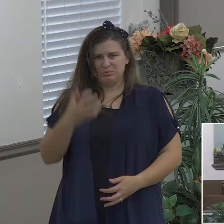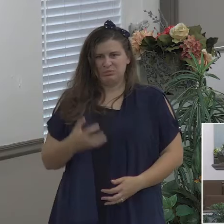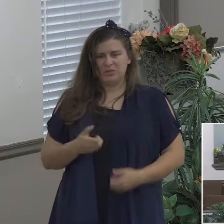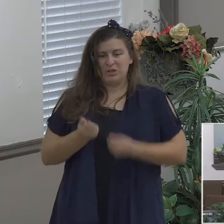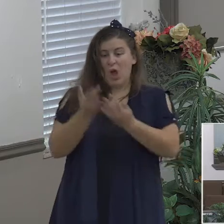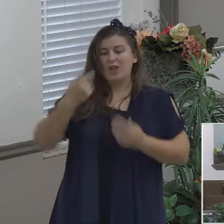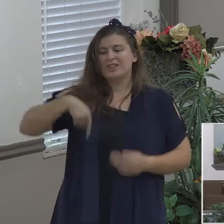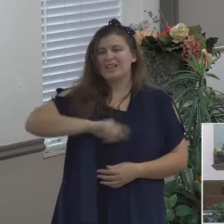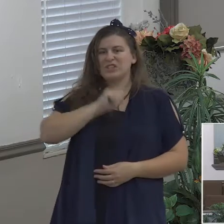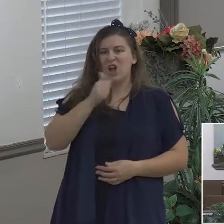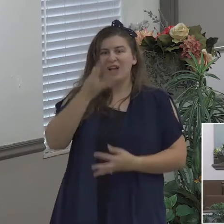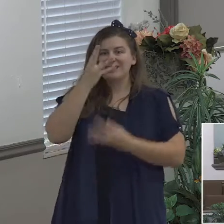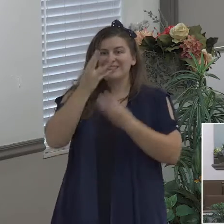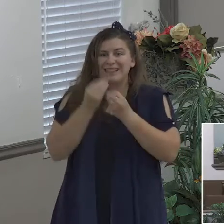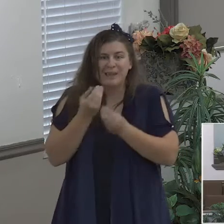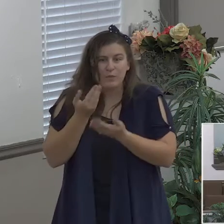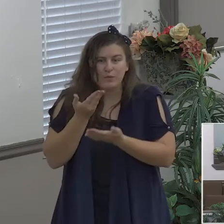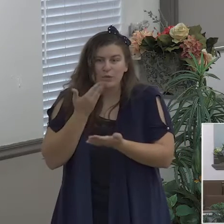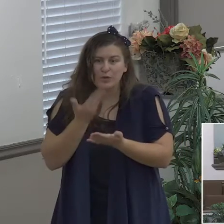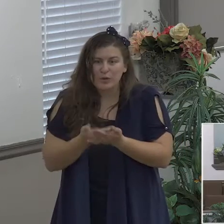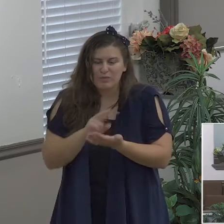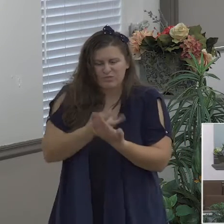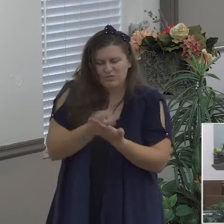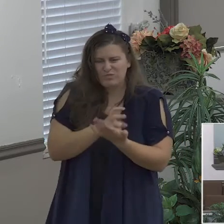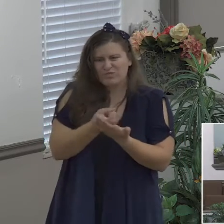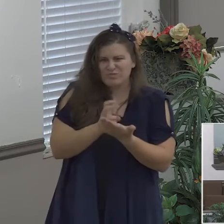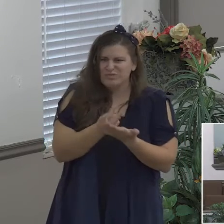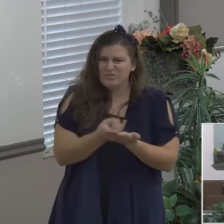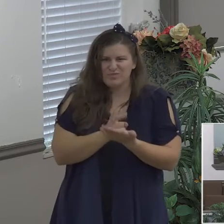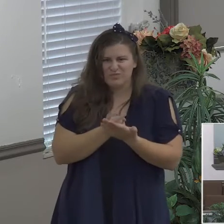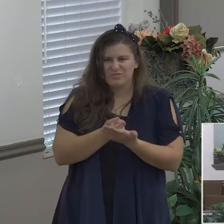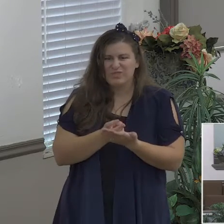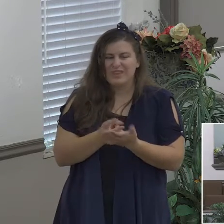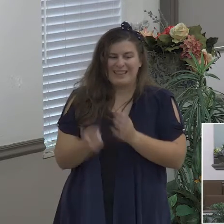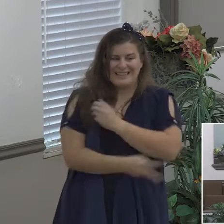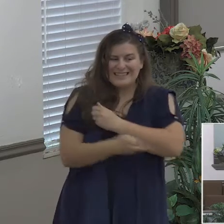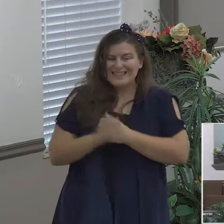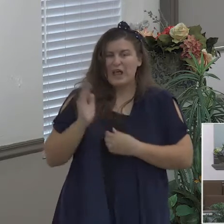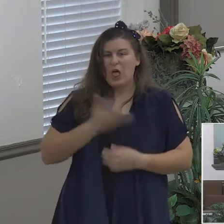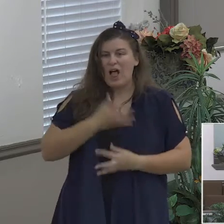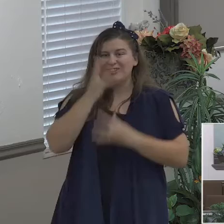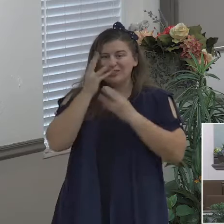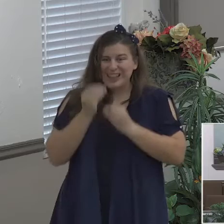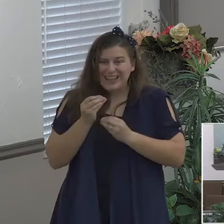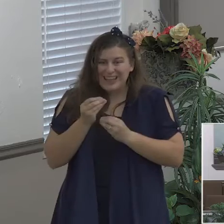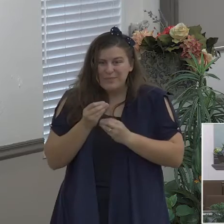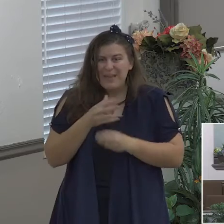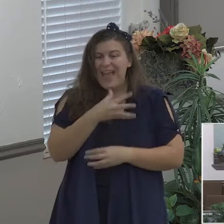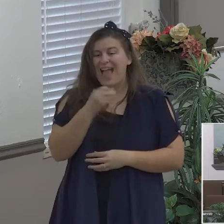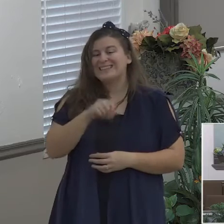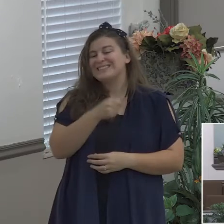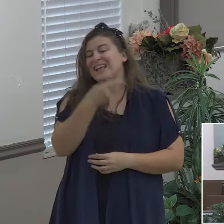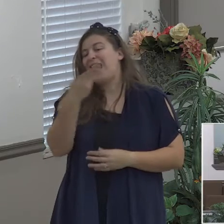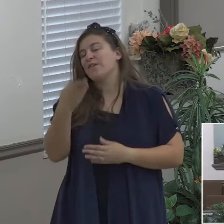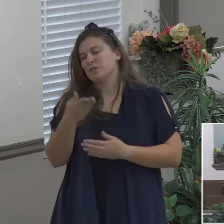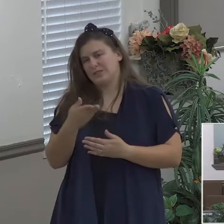they rob us probably of several good night's sleep good nights of sleep